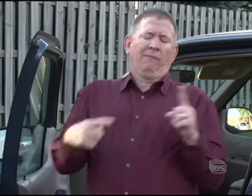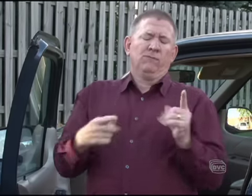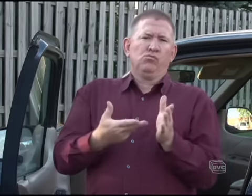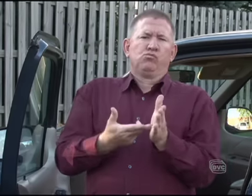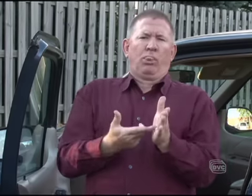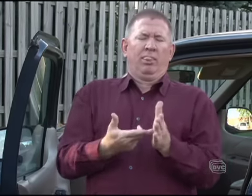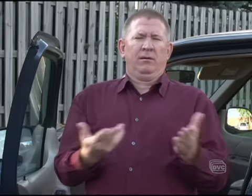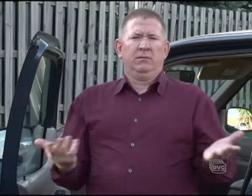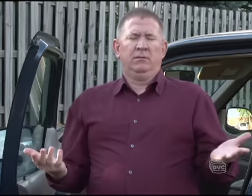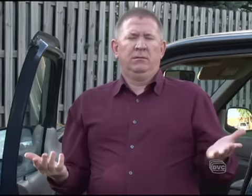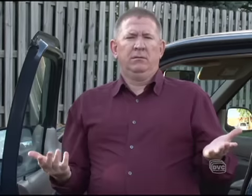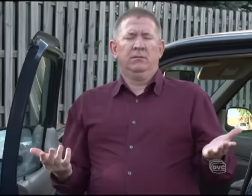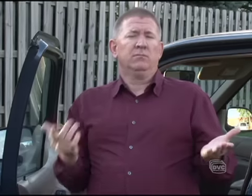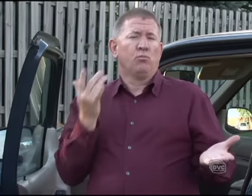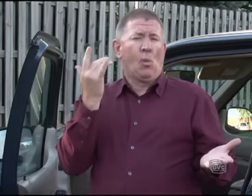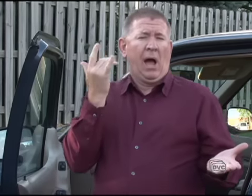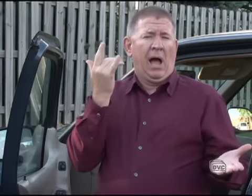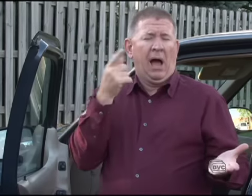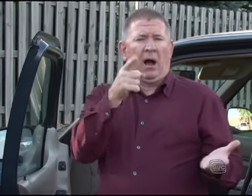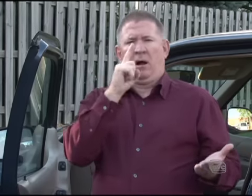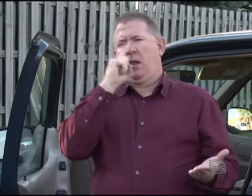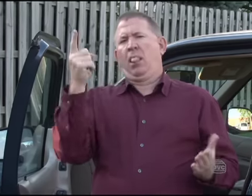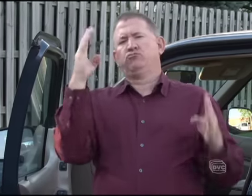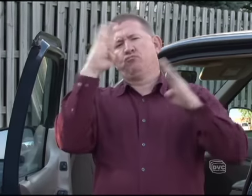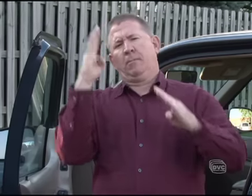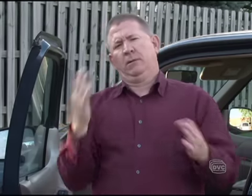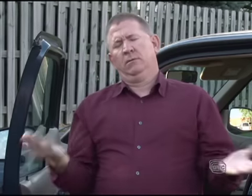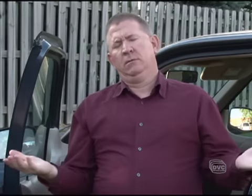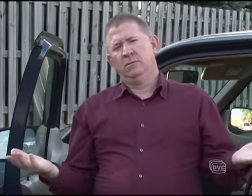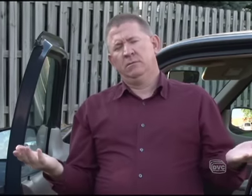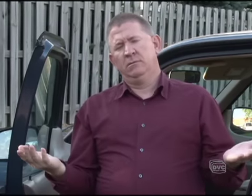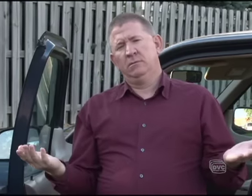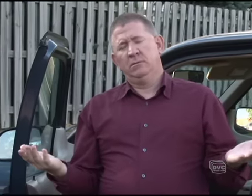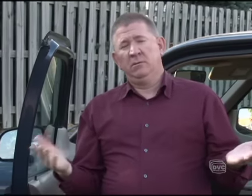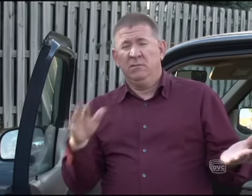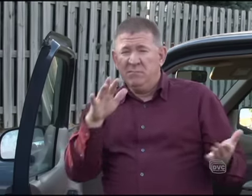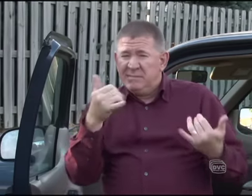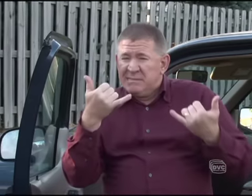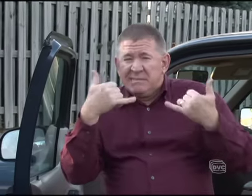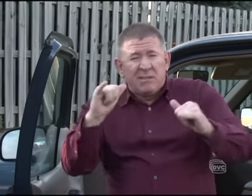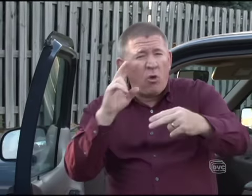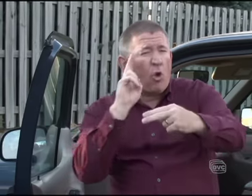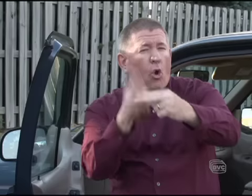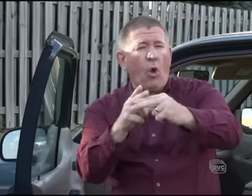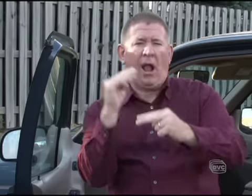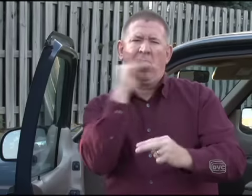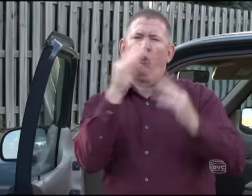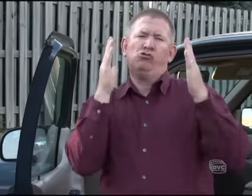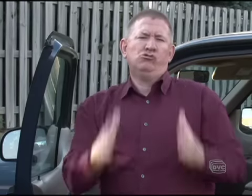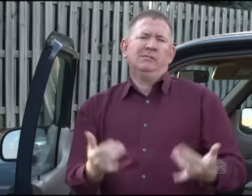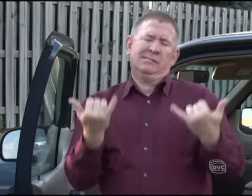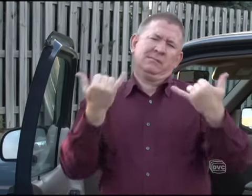Maybe tell a half-truth? You know why we do that? Because we're trying to protect ourselves. don't want to get in trouble. But it's still a lie.